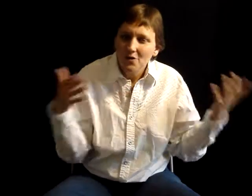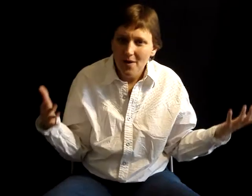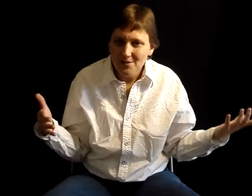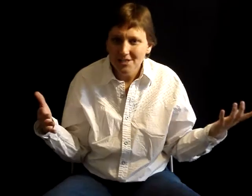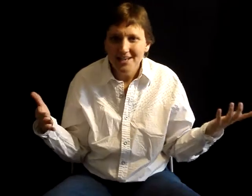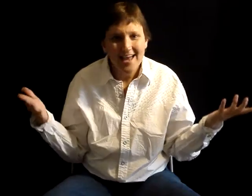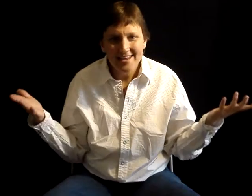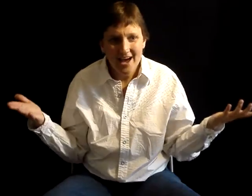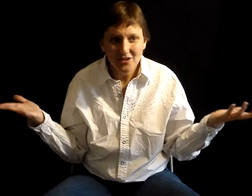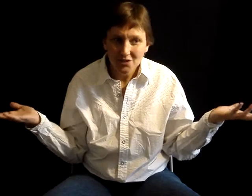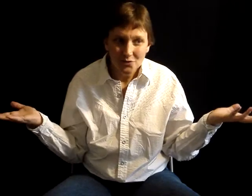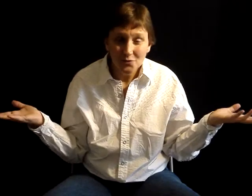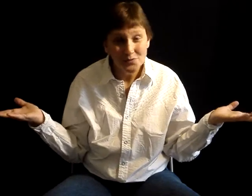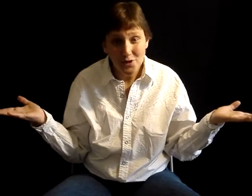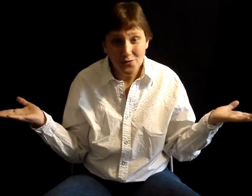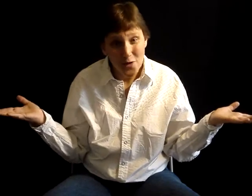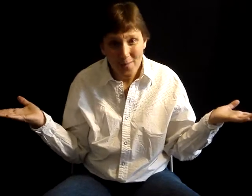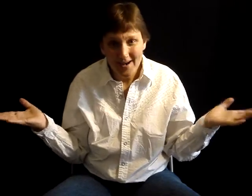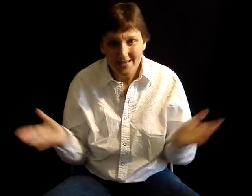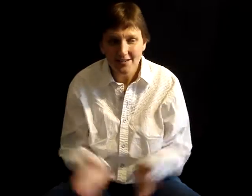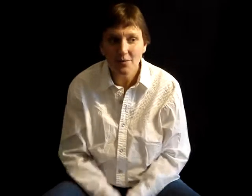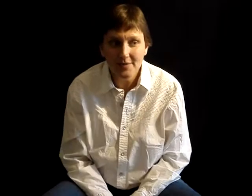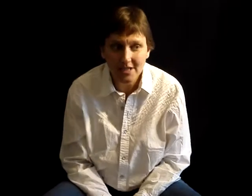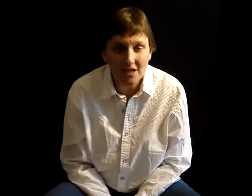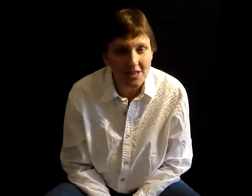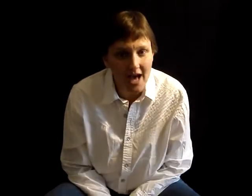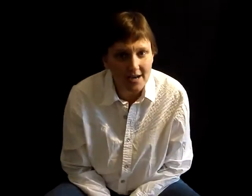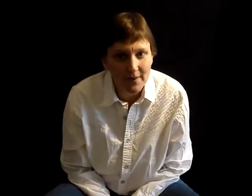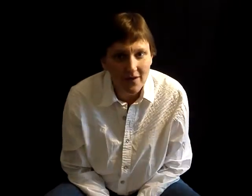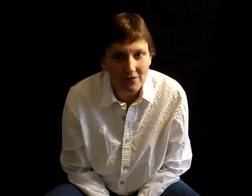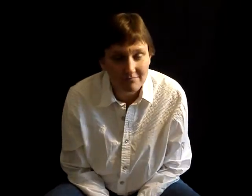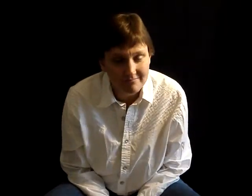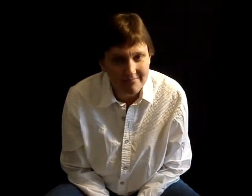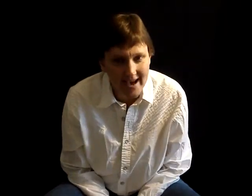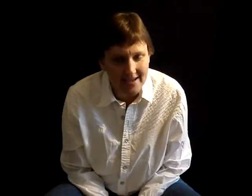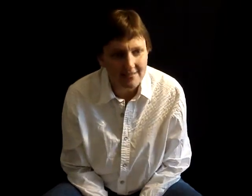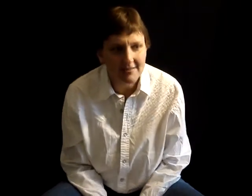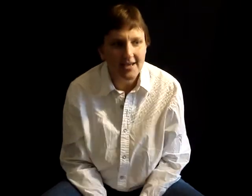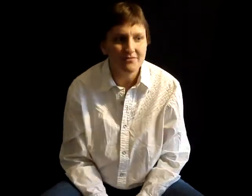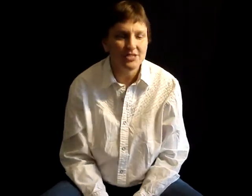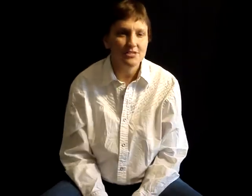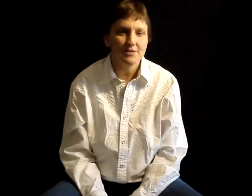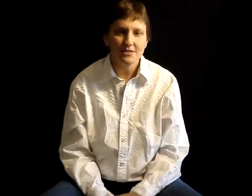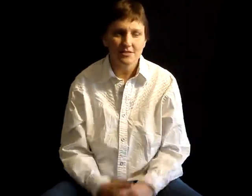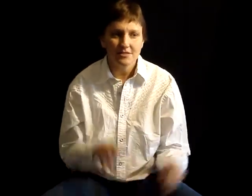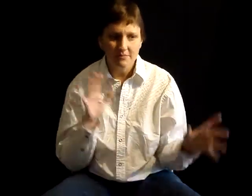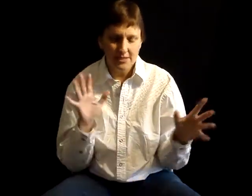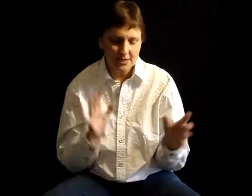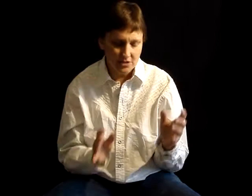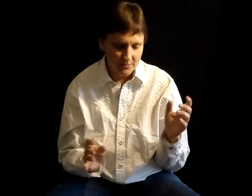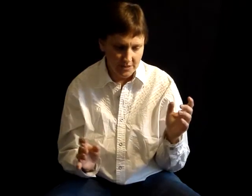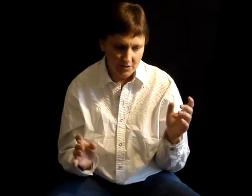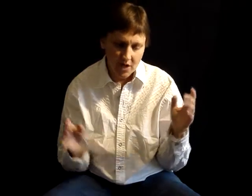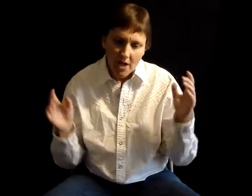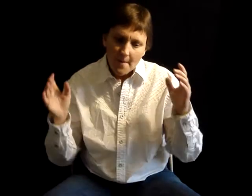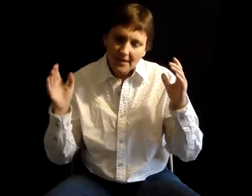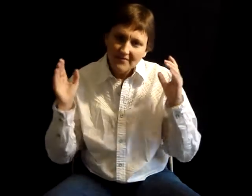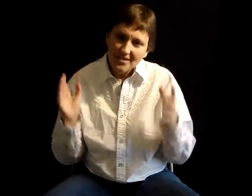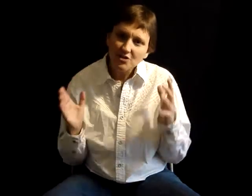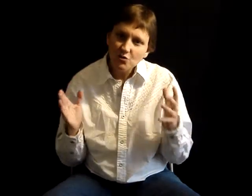corruption, and now you don't know about it. And I'm going to talk a lot about that, that invention, because it's a big deal to me, too. But inventor's